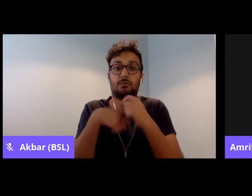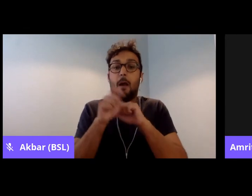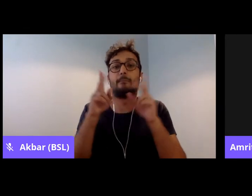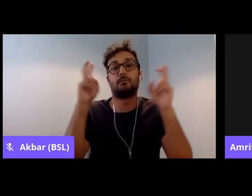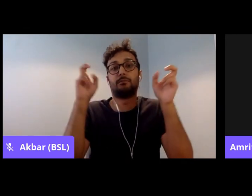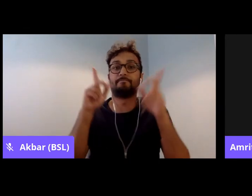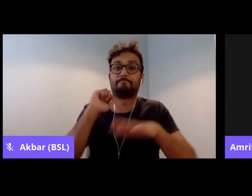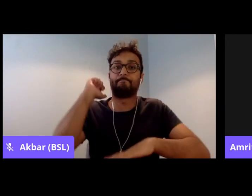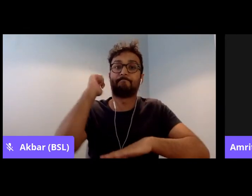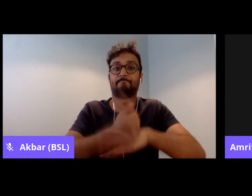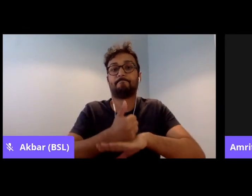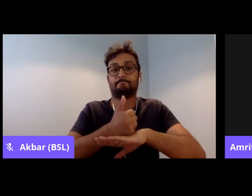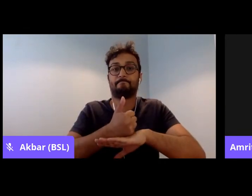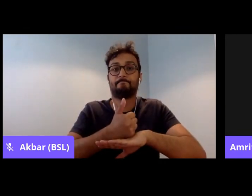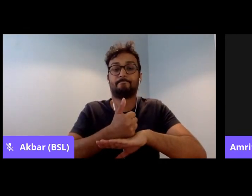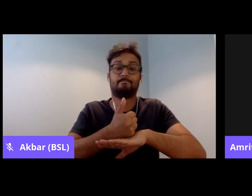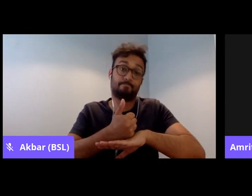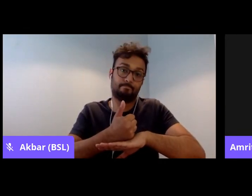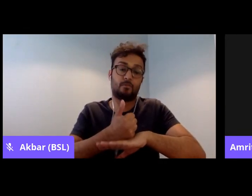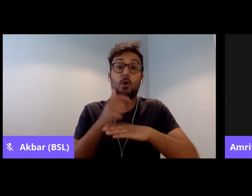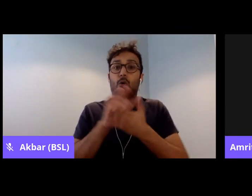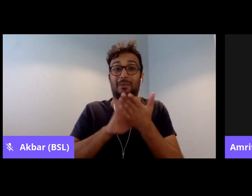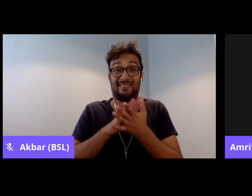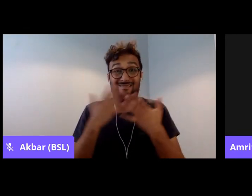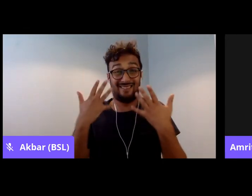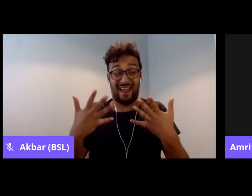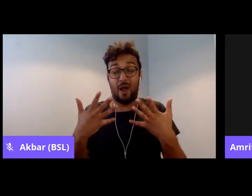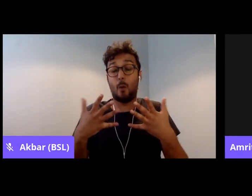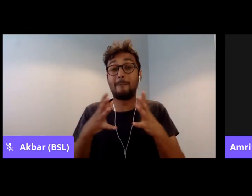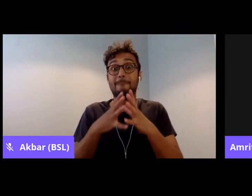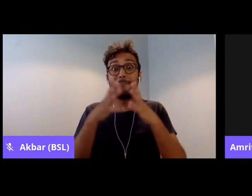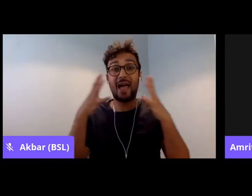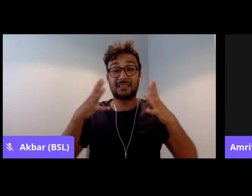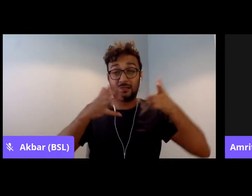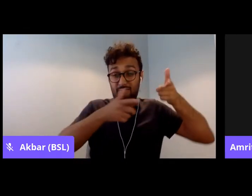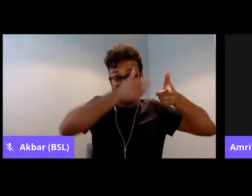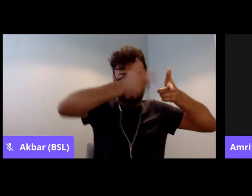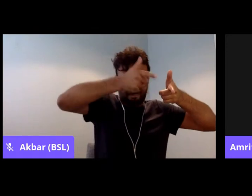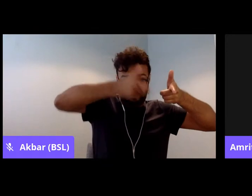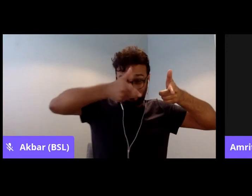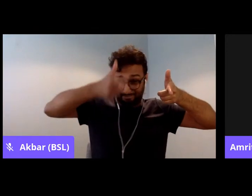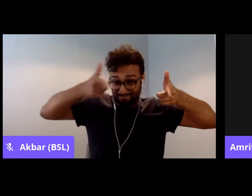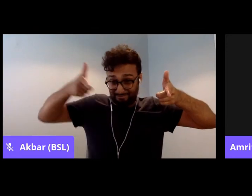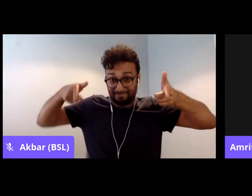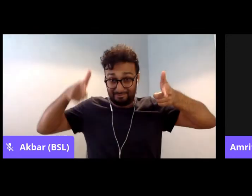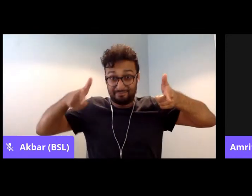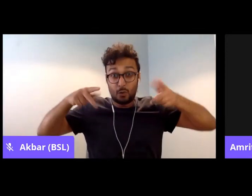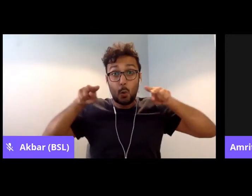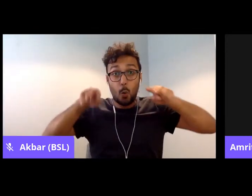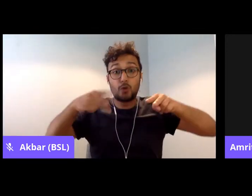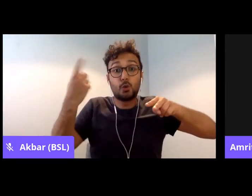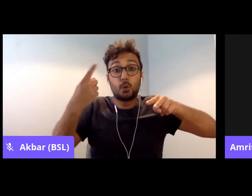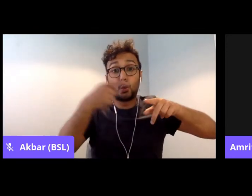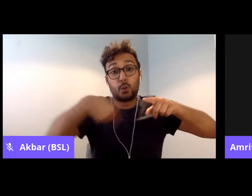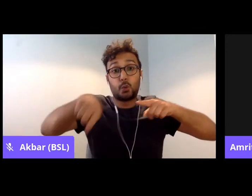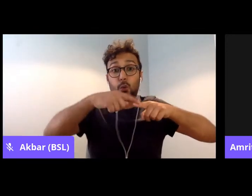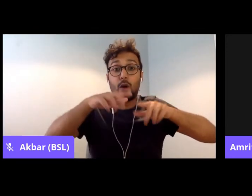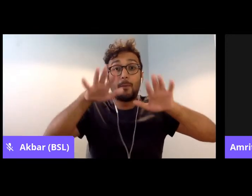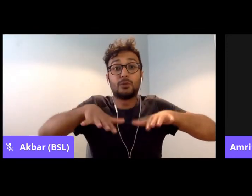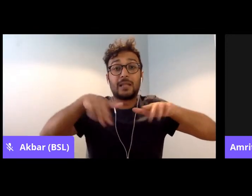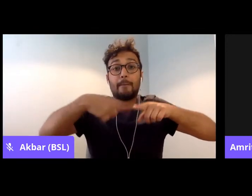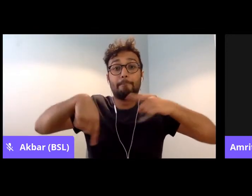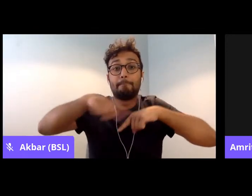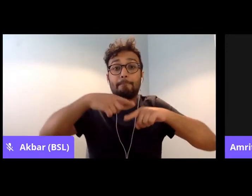which is directed at Muslims. And the whole idea of the Muslim as a terrorist has